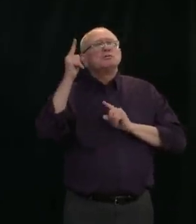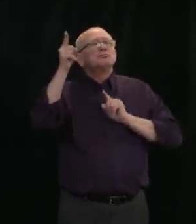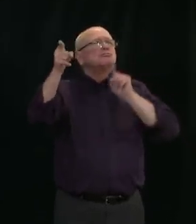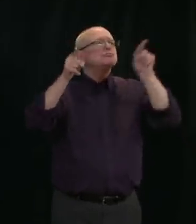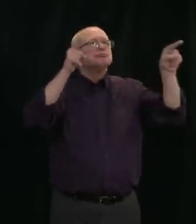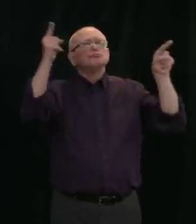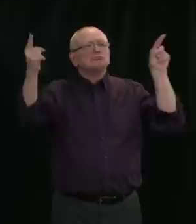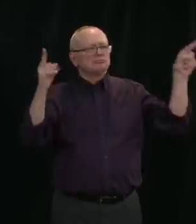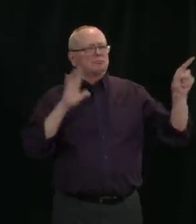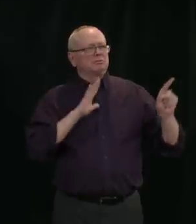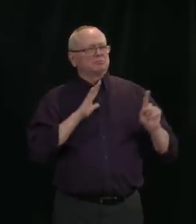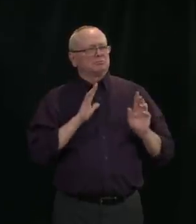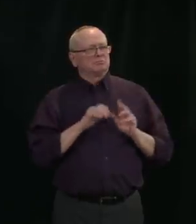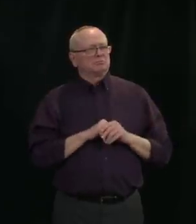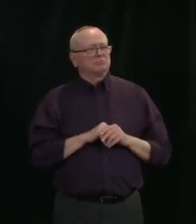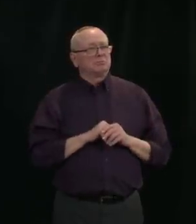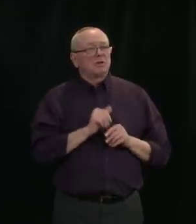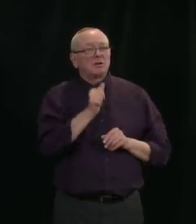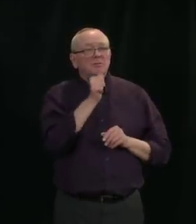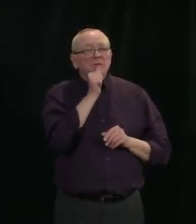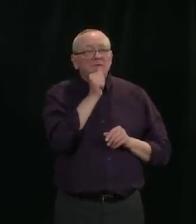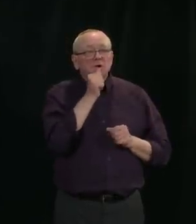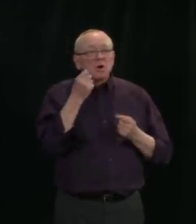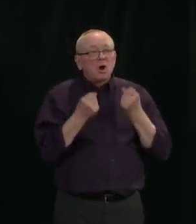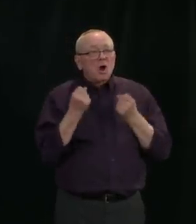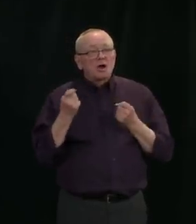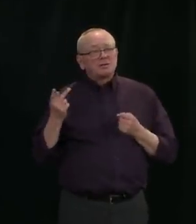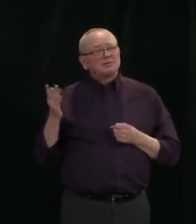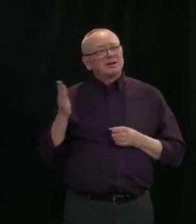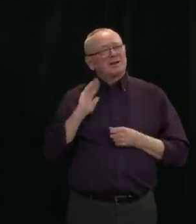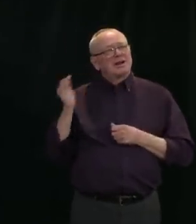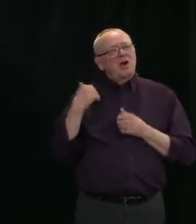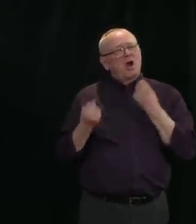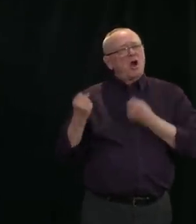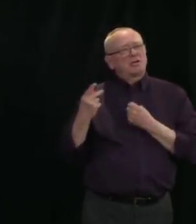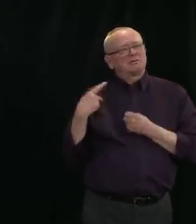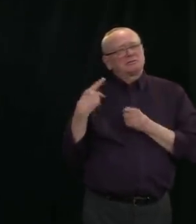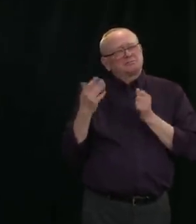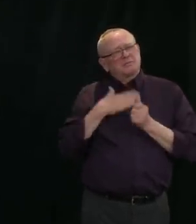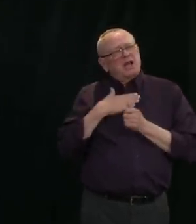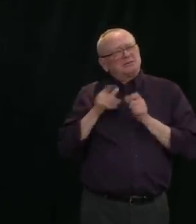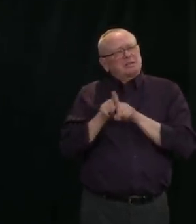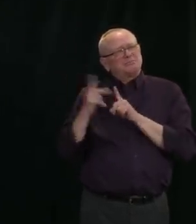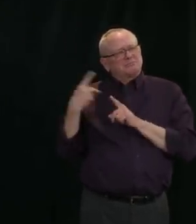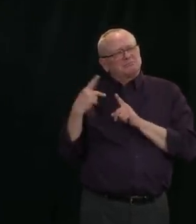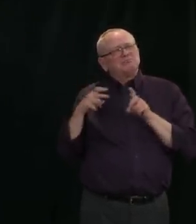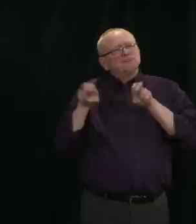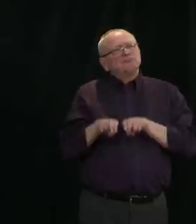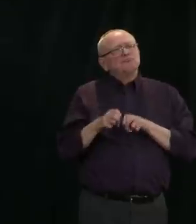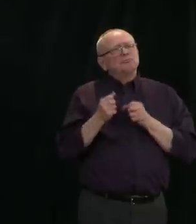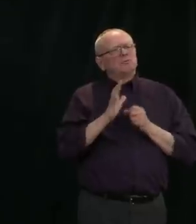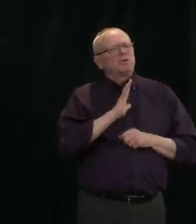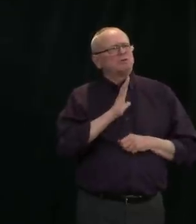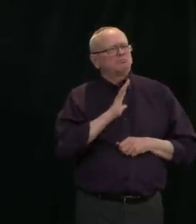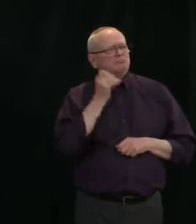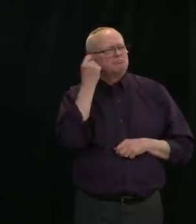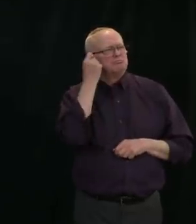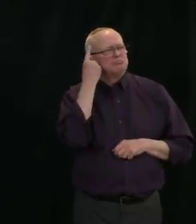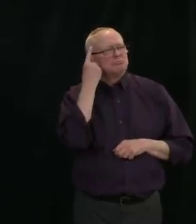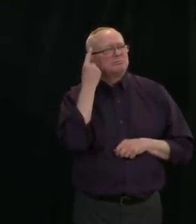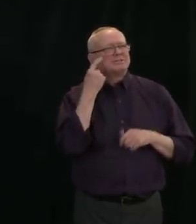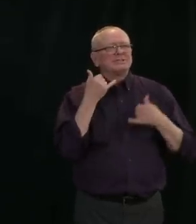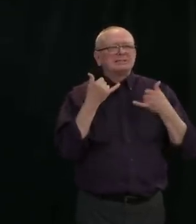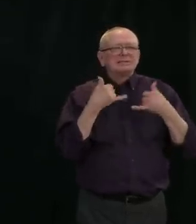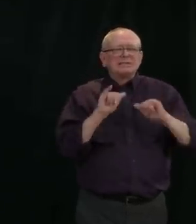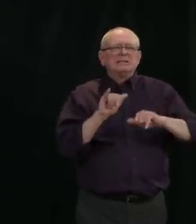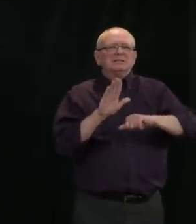my recommendation would be that people should be limiting the number of others with whom they're in contact. And